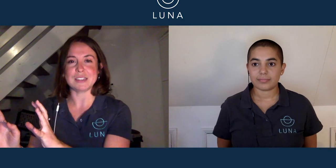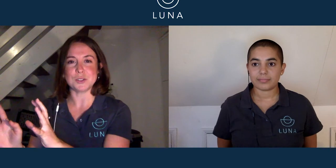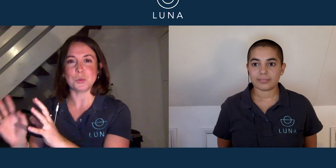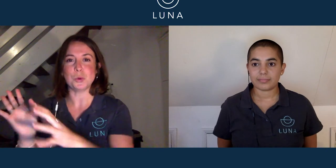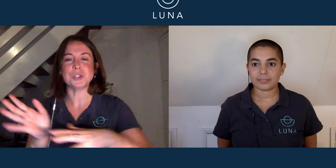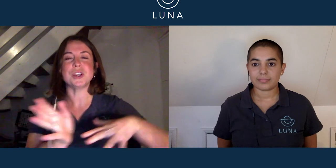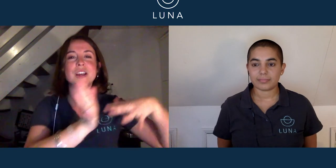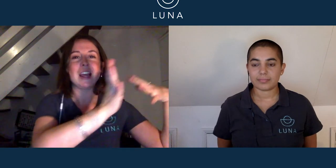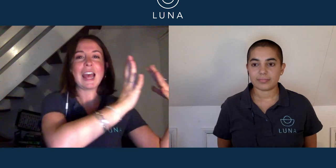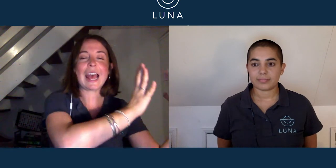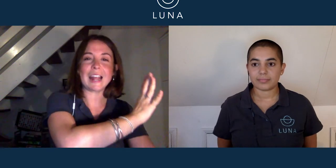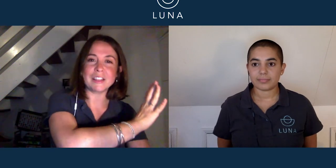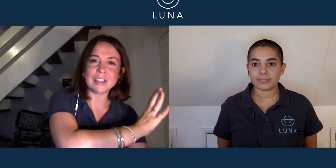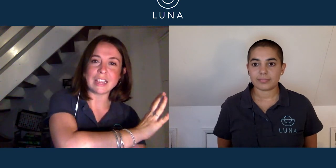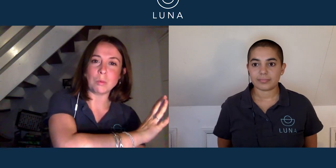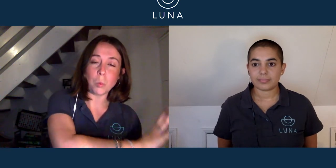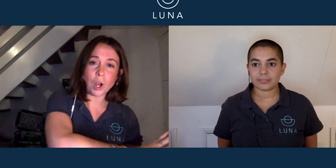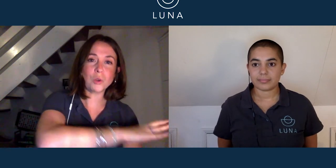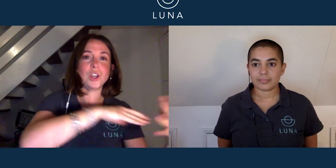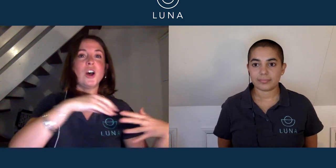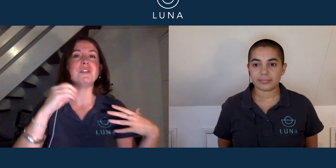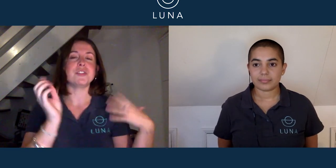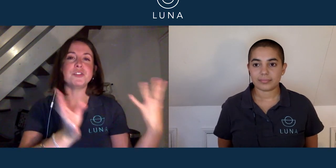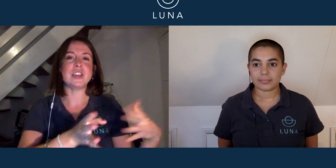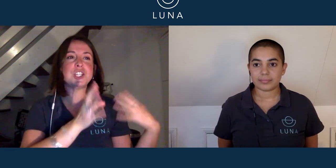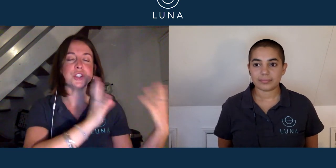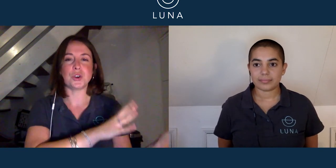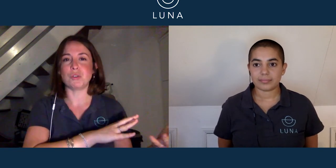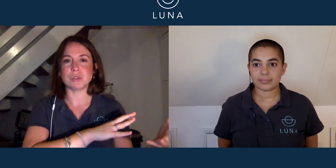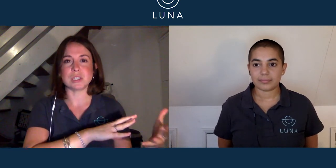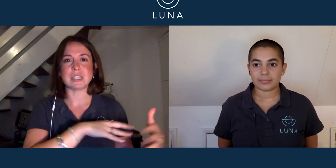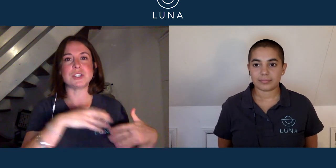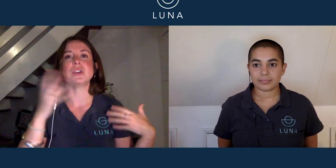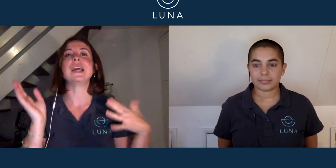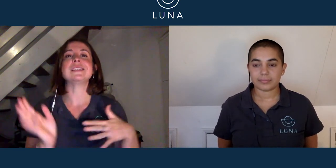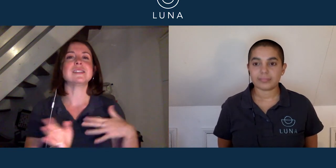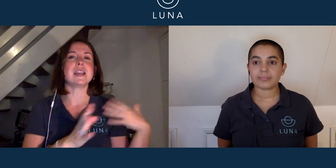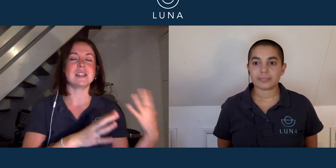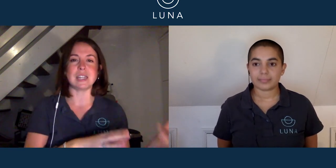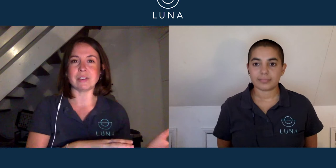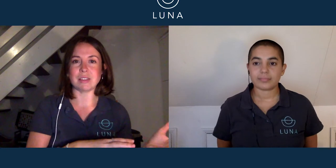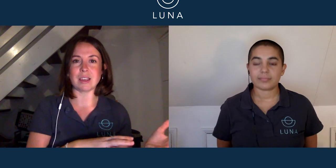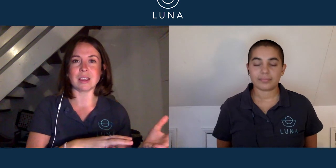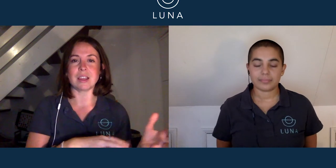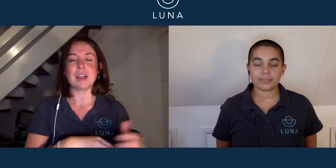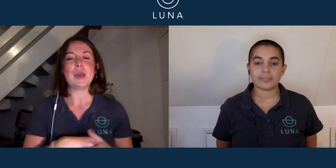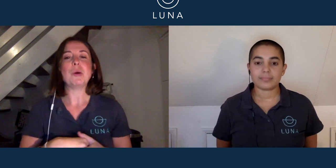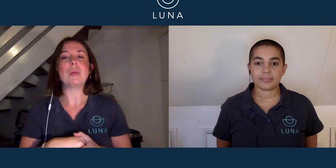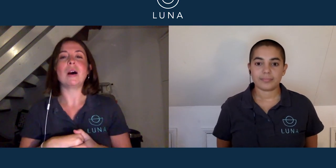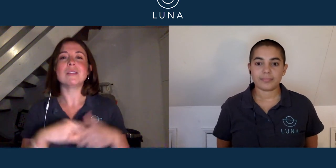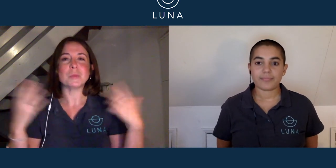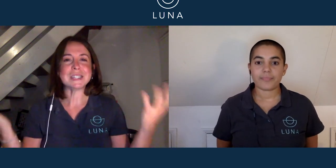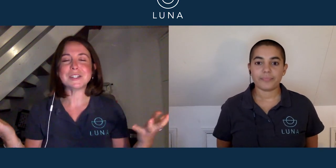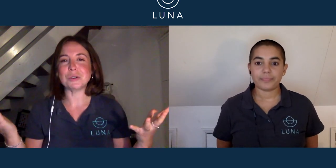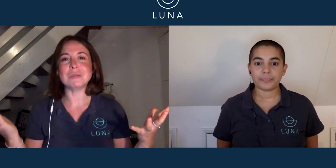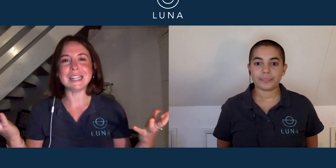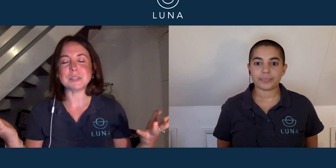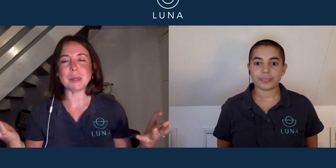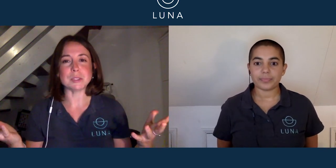underwater. And the wildlife, the fish, the corals, et cetera, is a secondary thing. But we still need to be able to